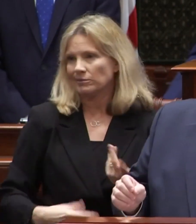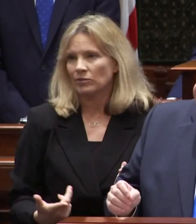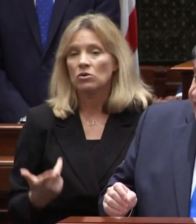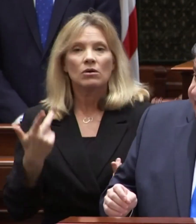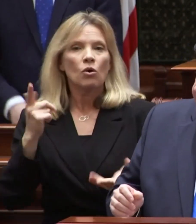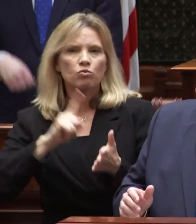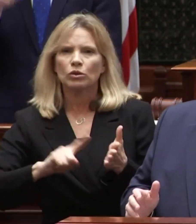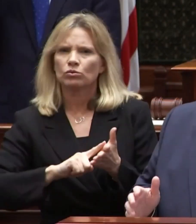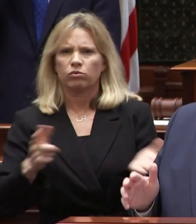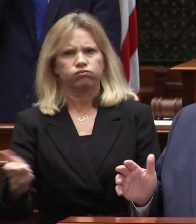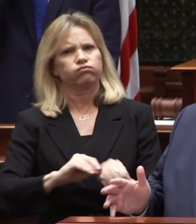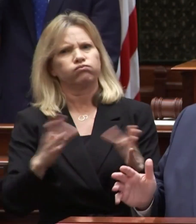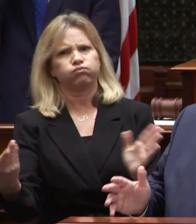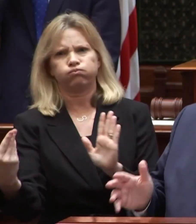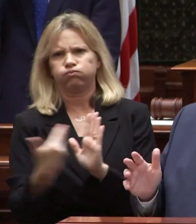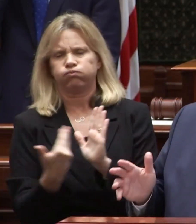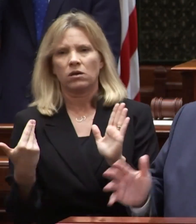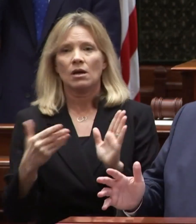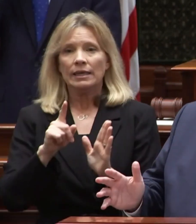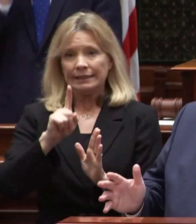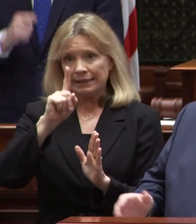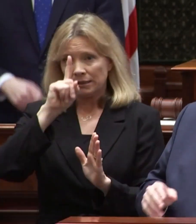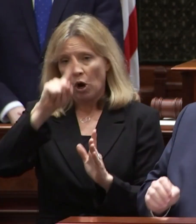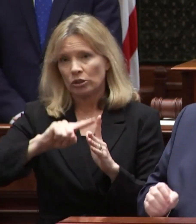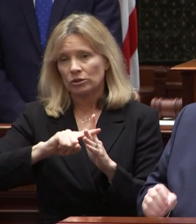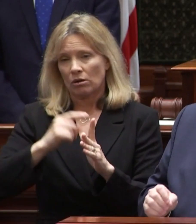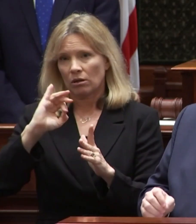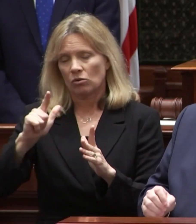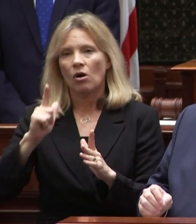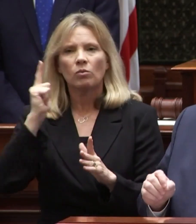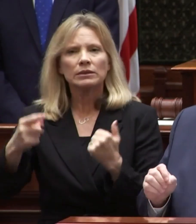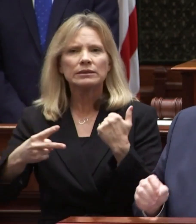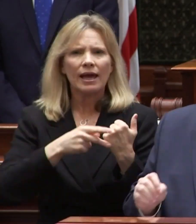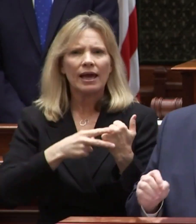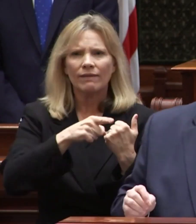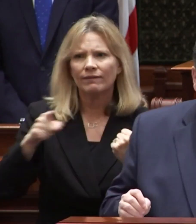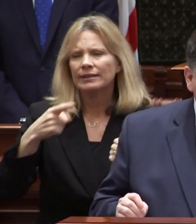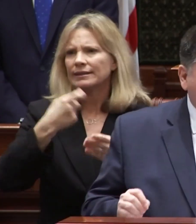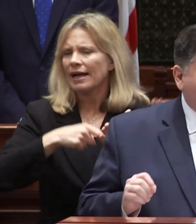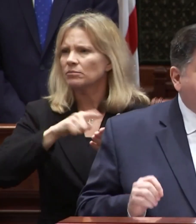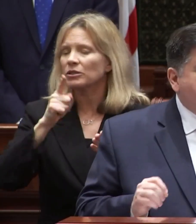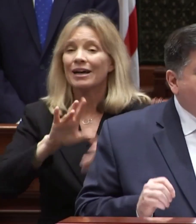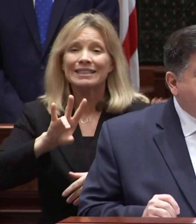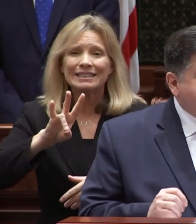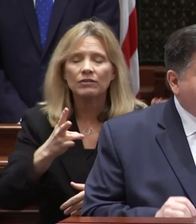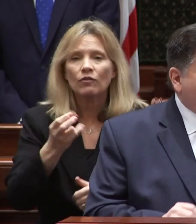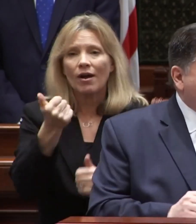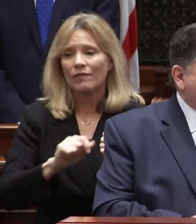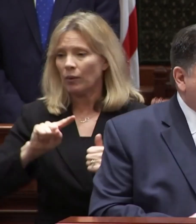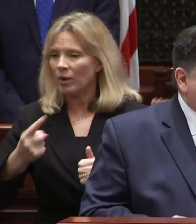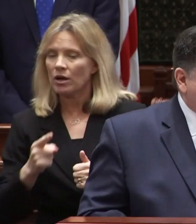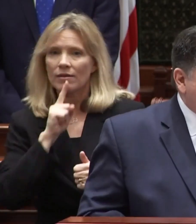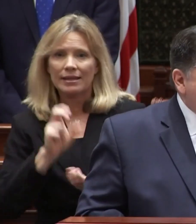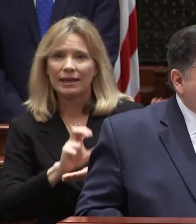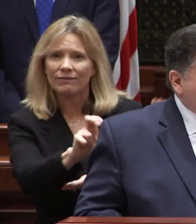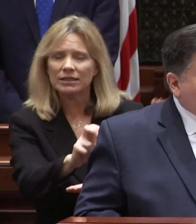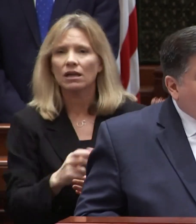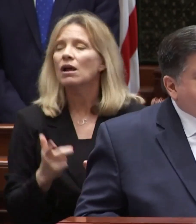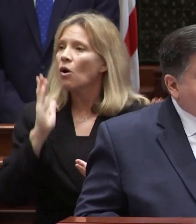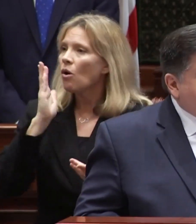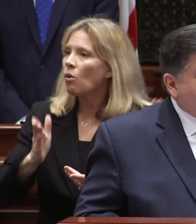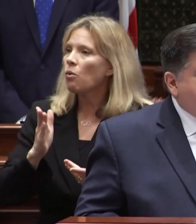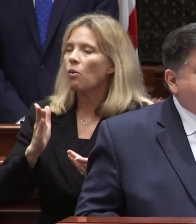the research is clear smart start illinois will save taxpayers seven dollars for every one dollar invested